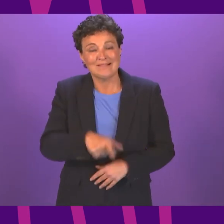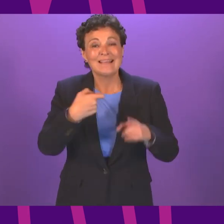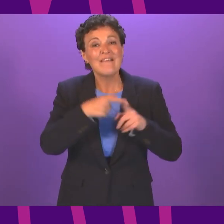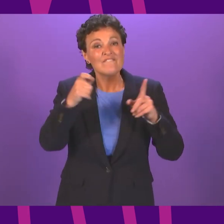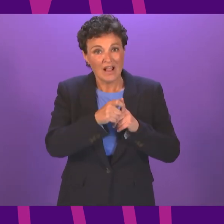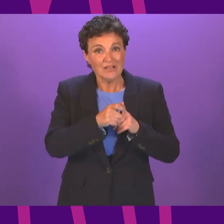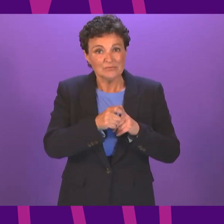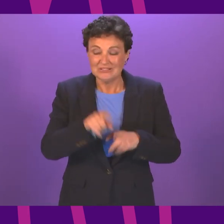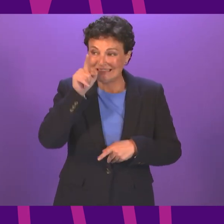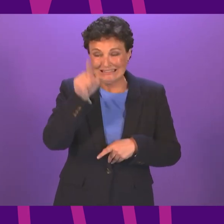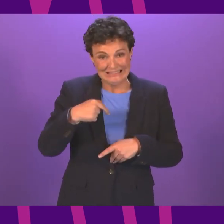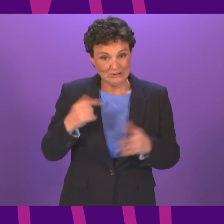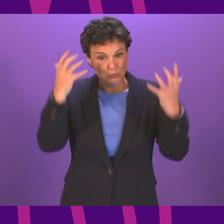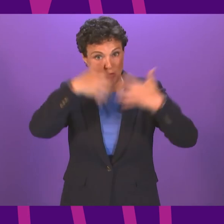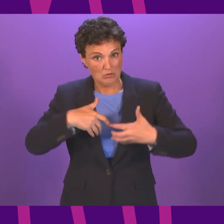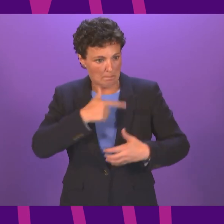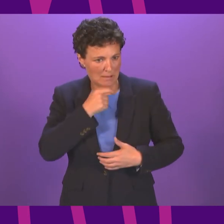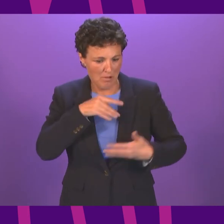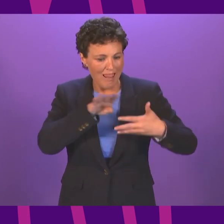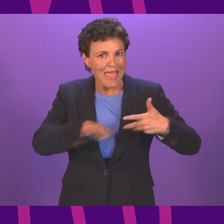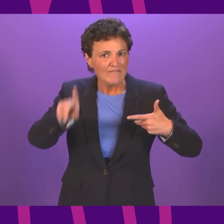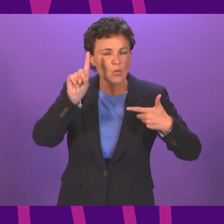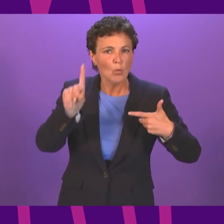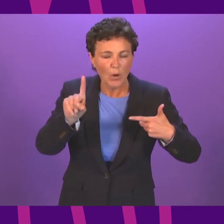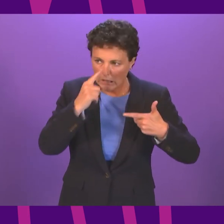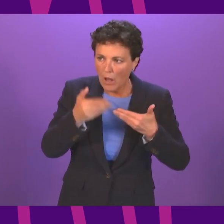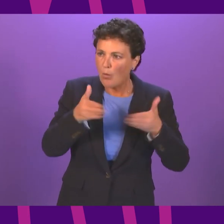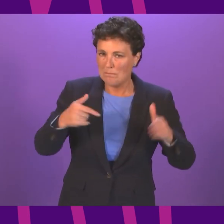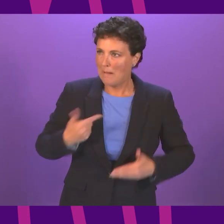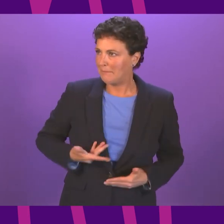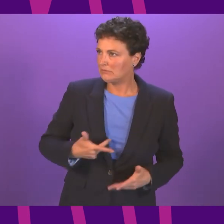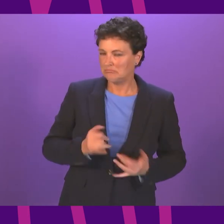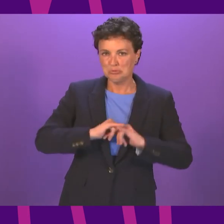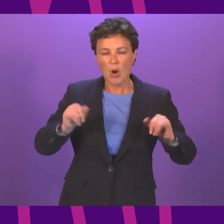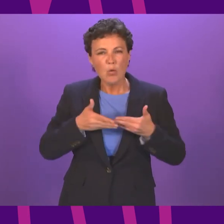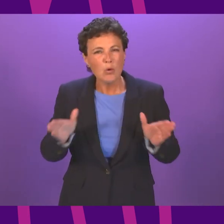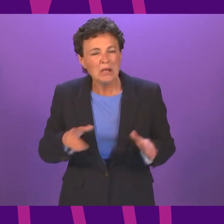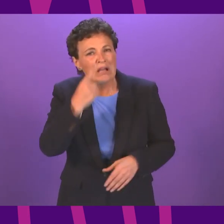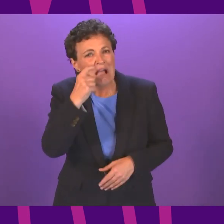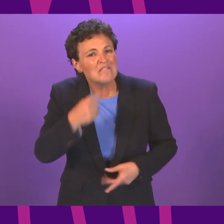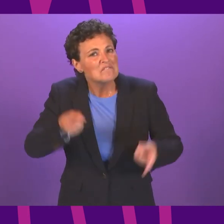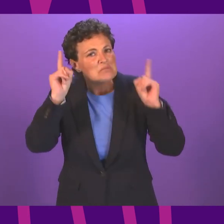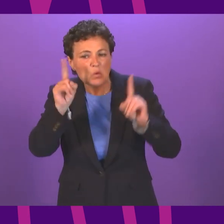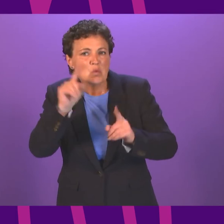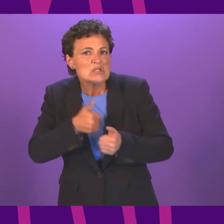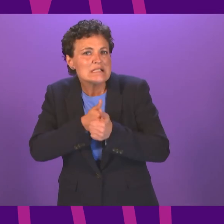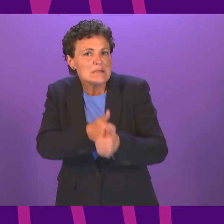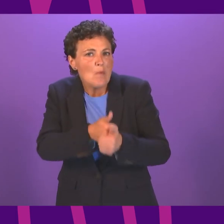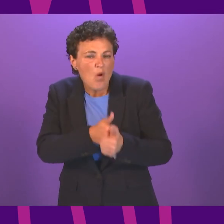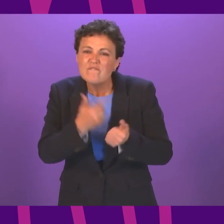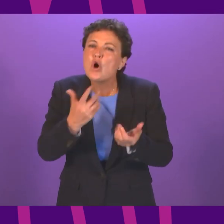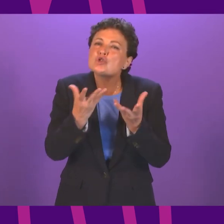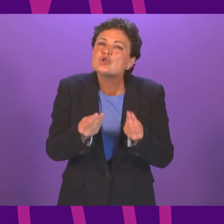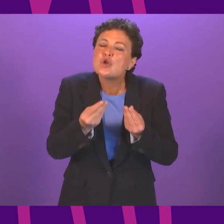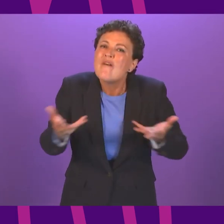He's concerned that, competitors in Level 1 can reopen his businesses without income, can the First Minister outline what supports are available for soft play